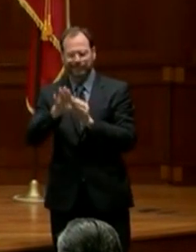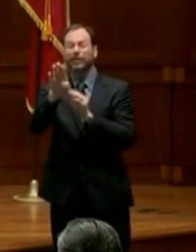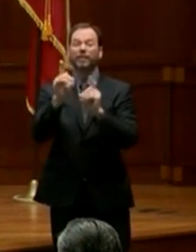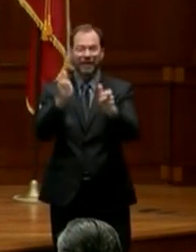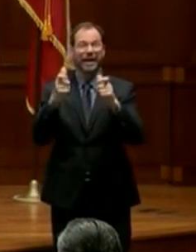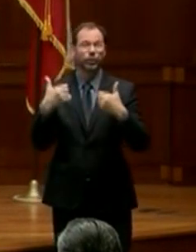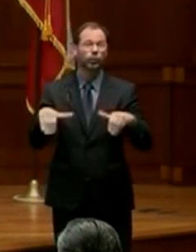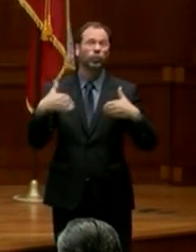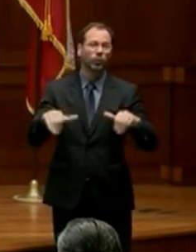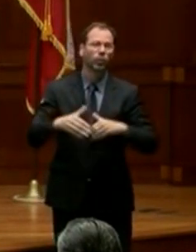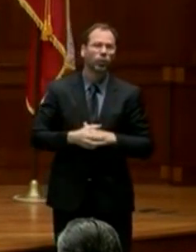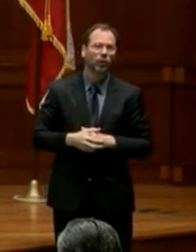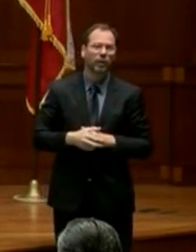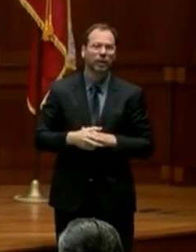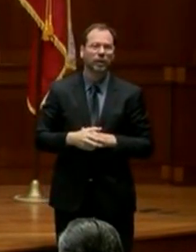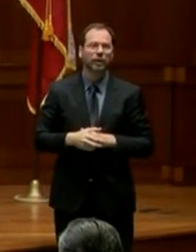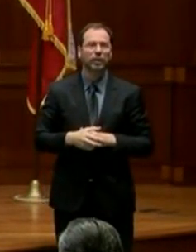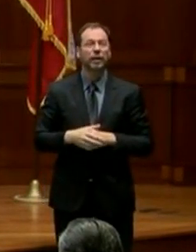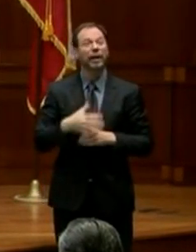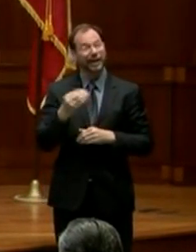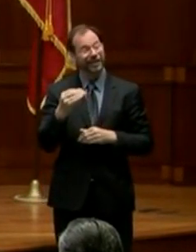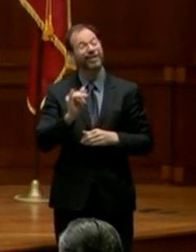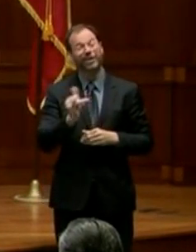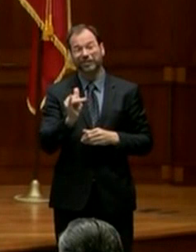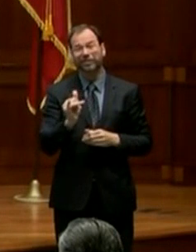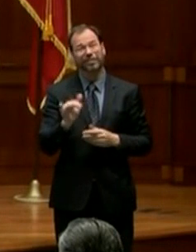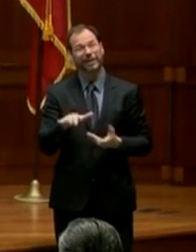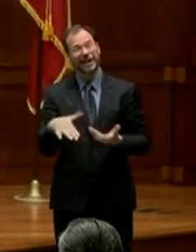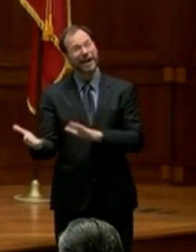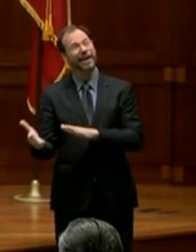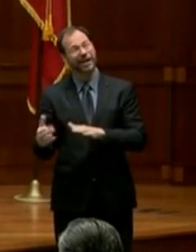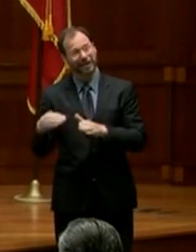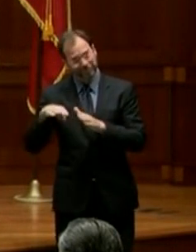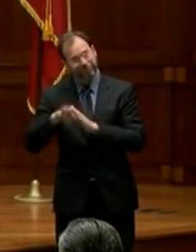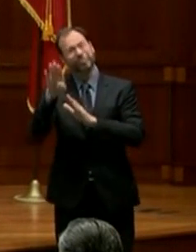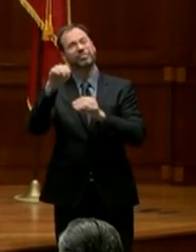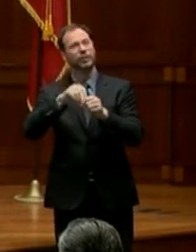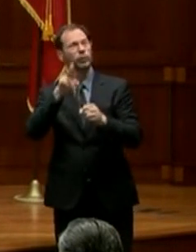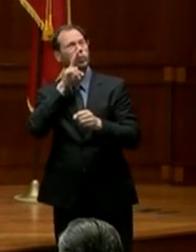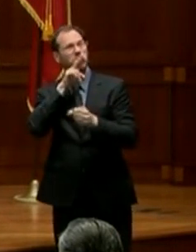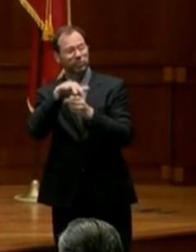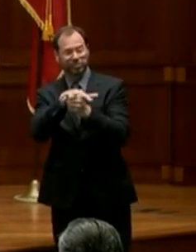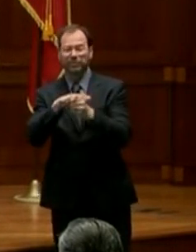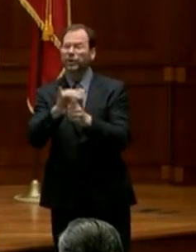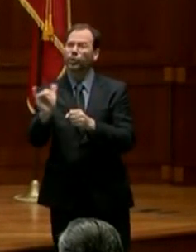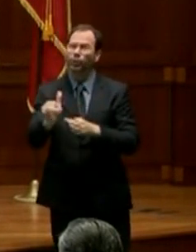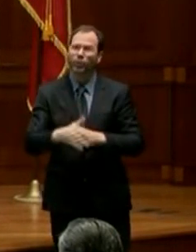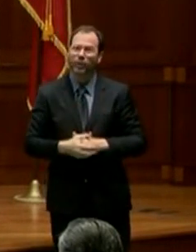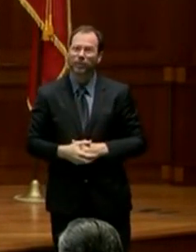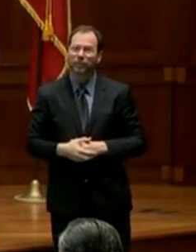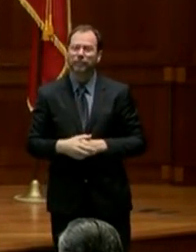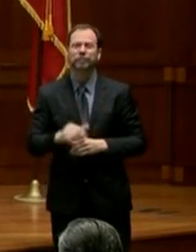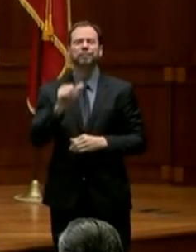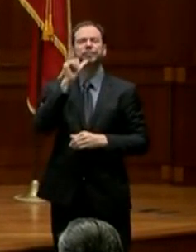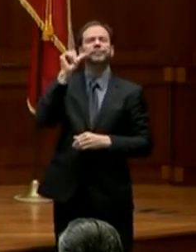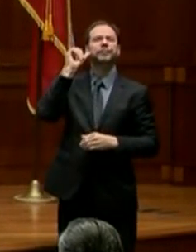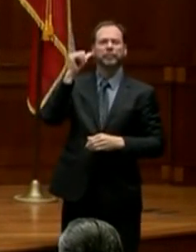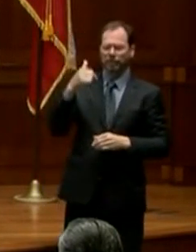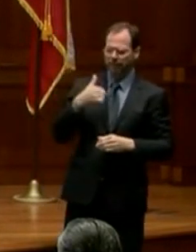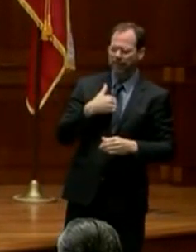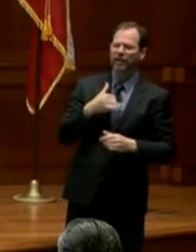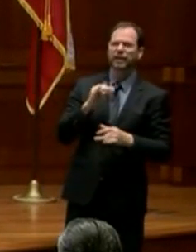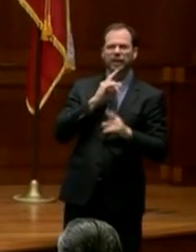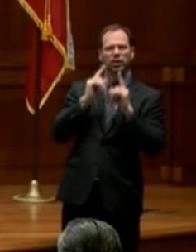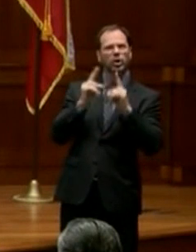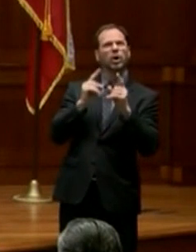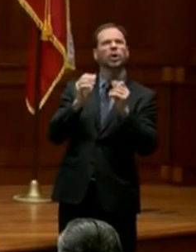rapidly. Similarly, deaths continue to rise in Harris County. Yesterday, I had the opportunity to have a private phone